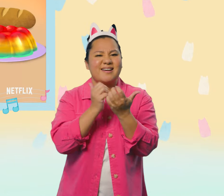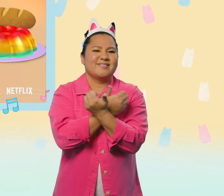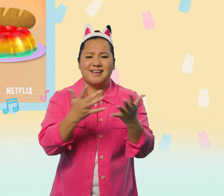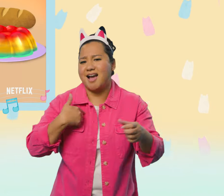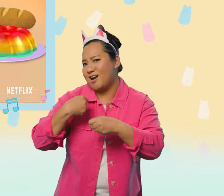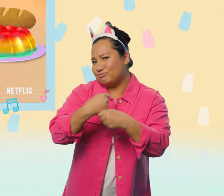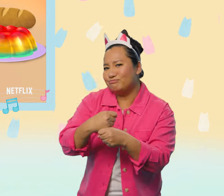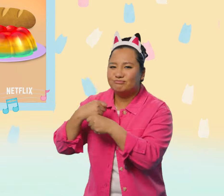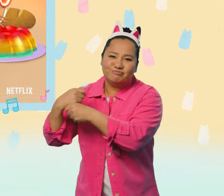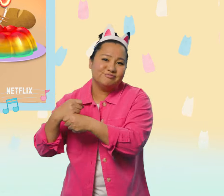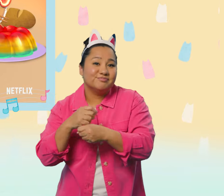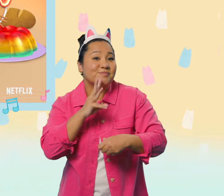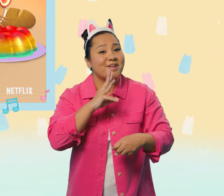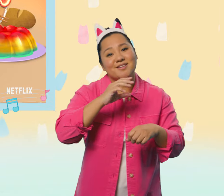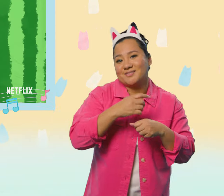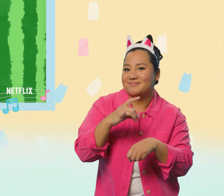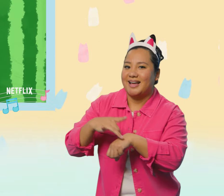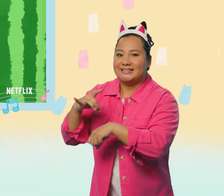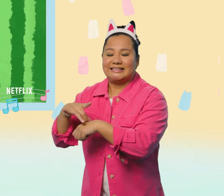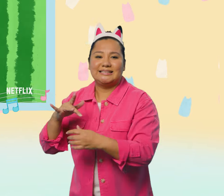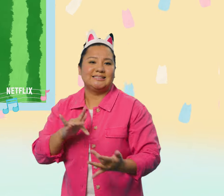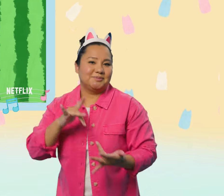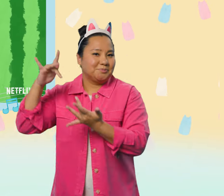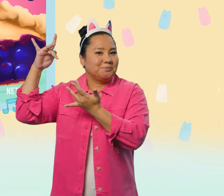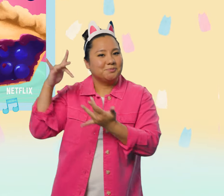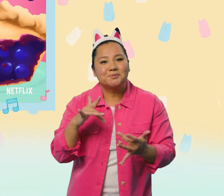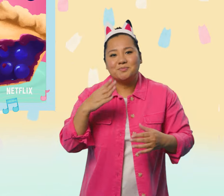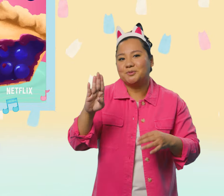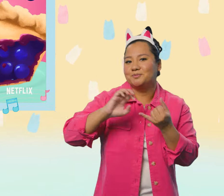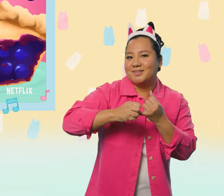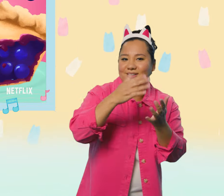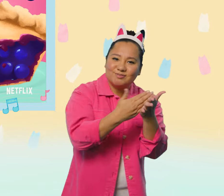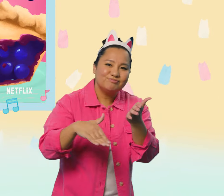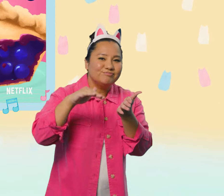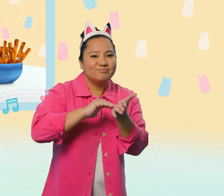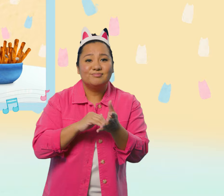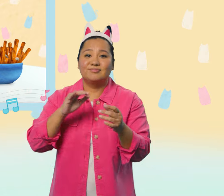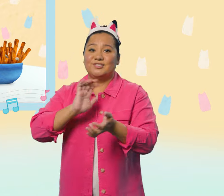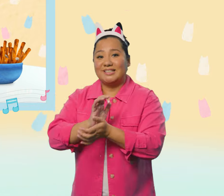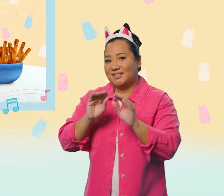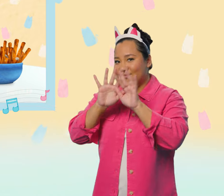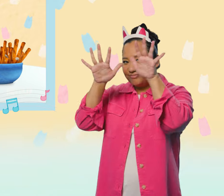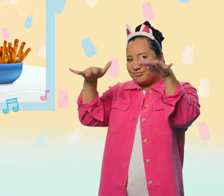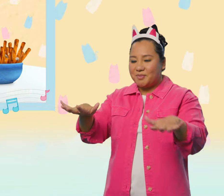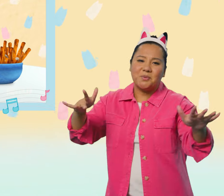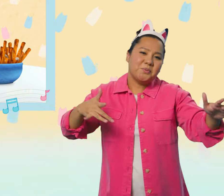I'm making! Bacon! Watermelon food need blueberry pie! Bondu got me spinning through the air